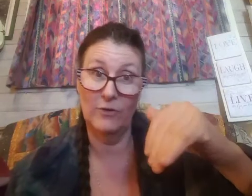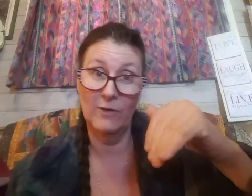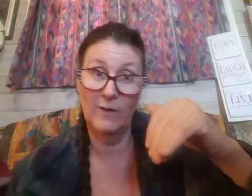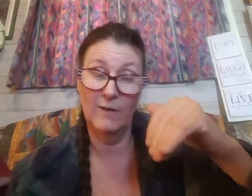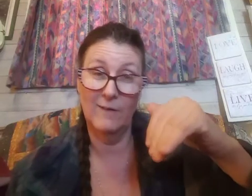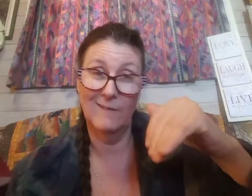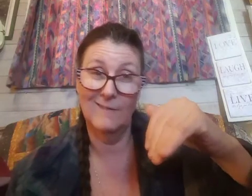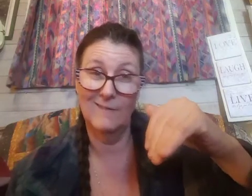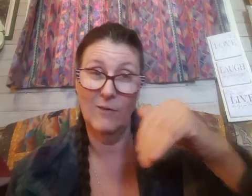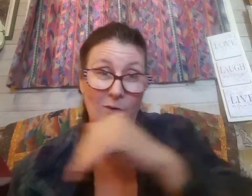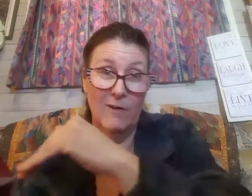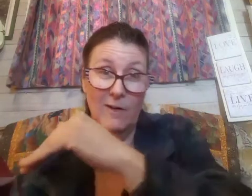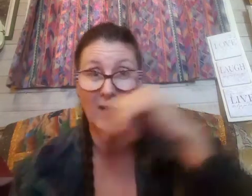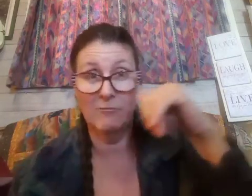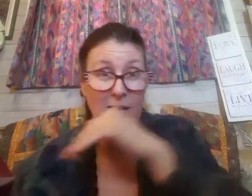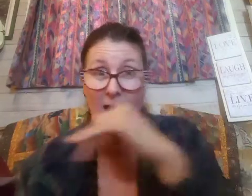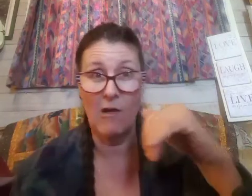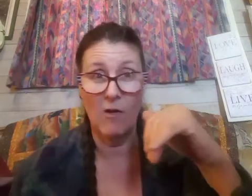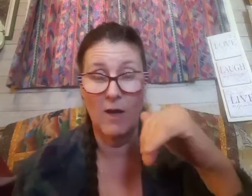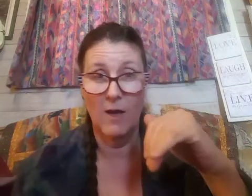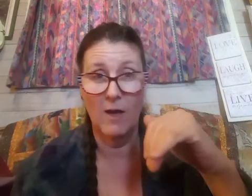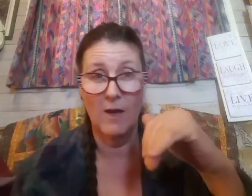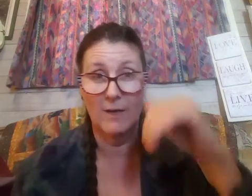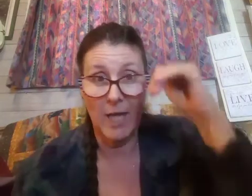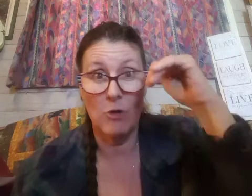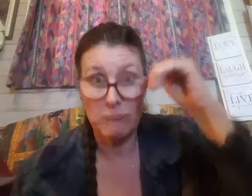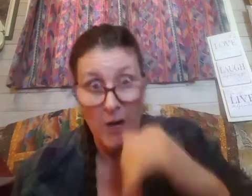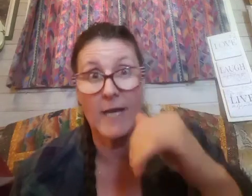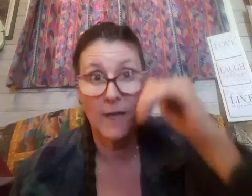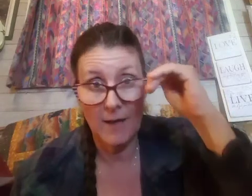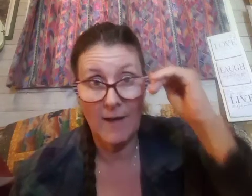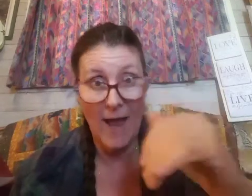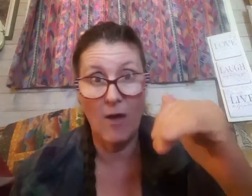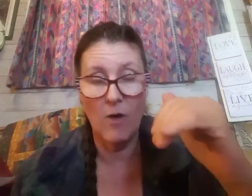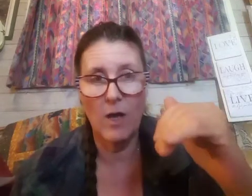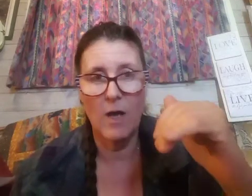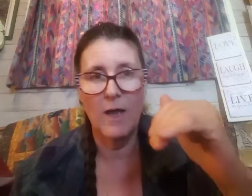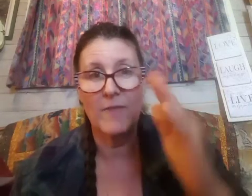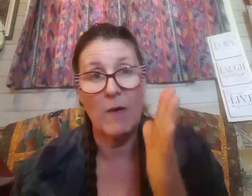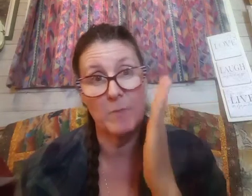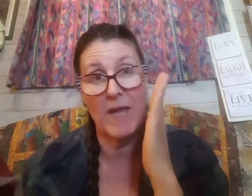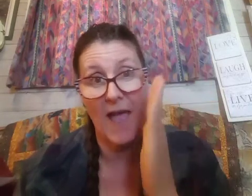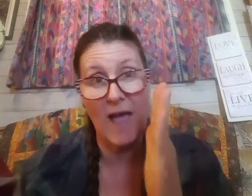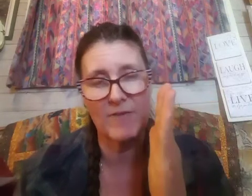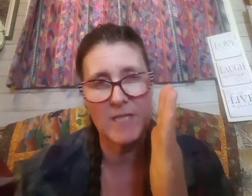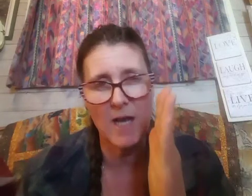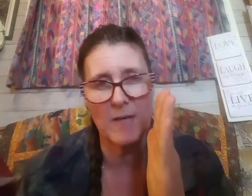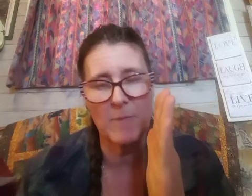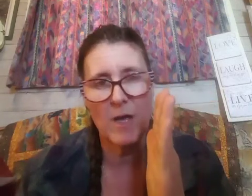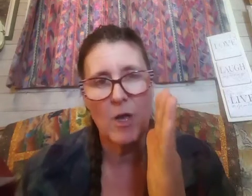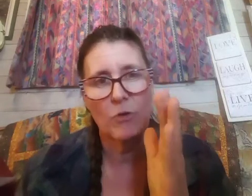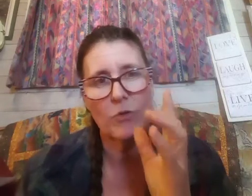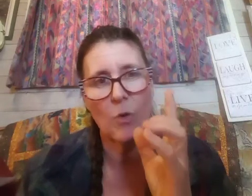or like right now like right now that would be a half a time so